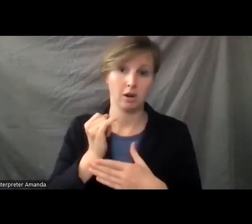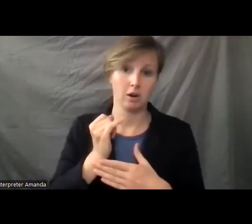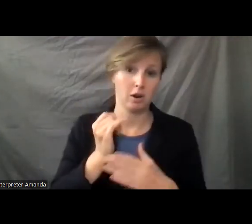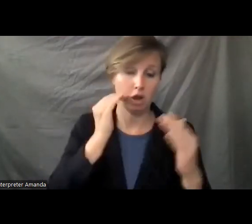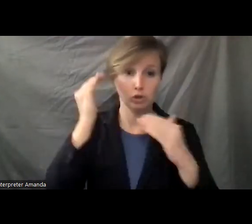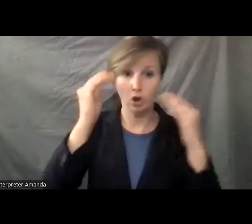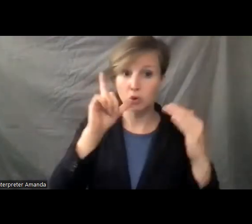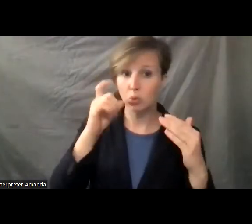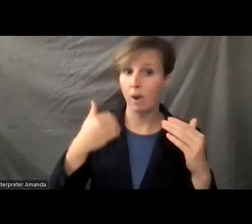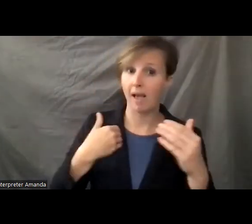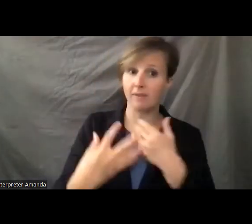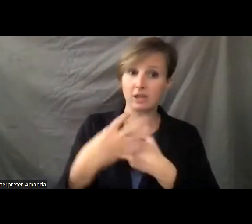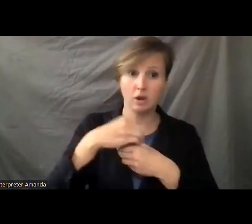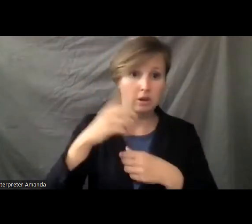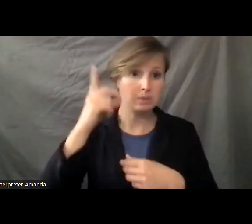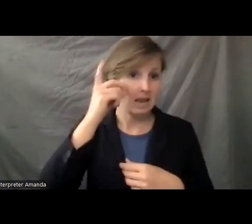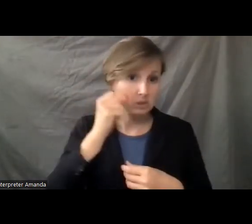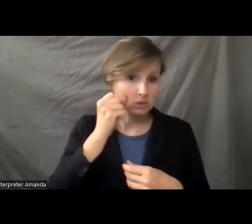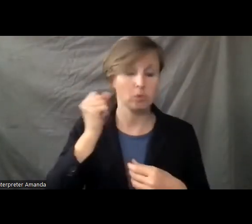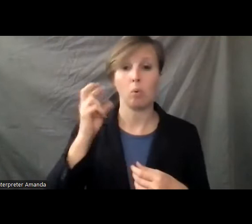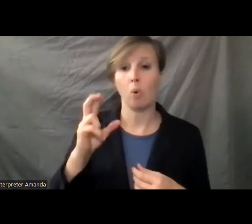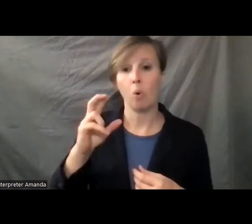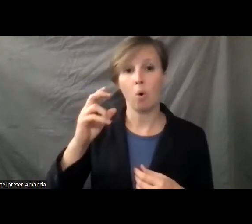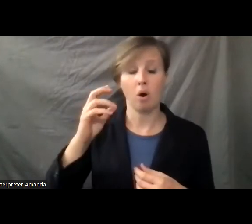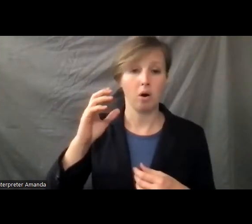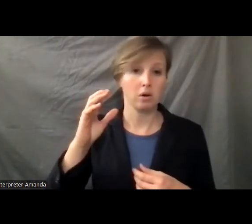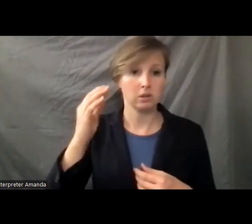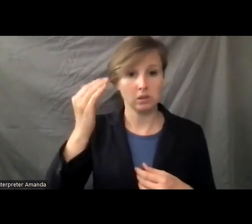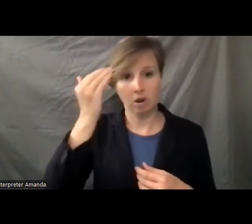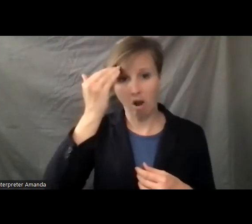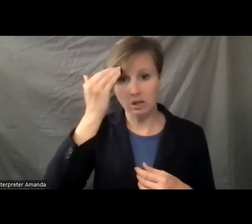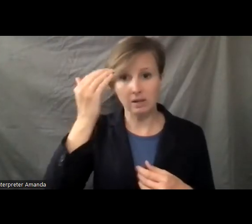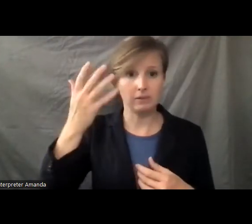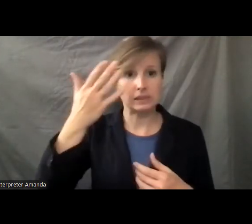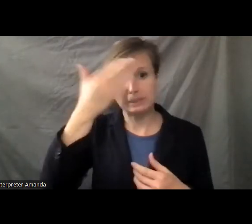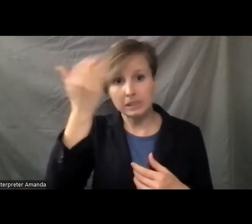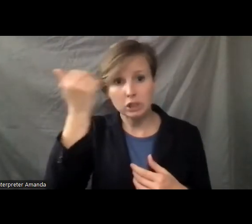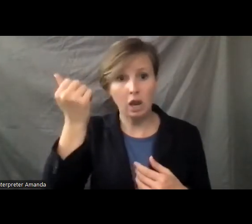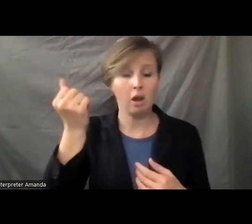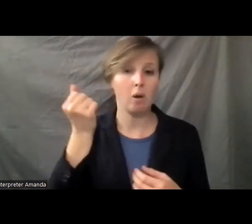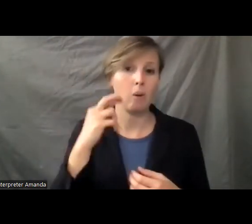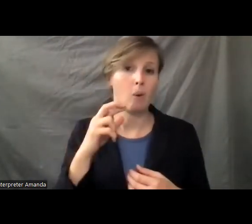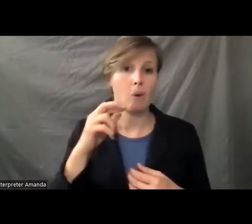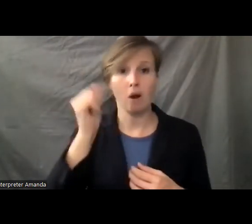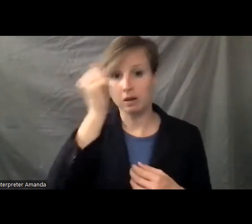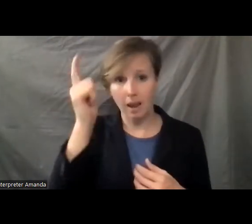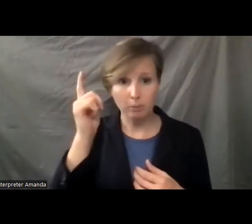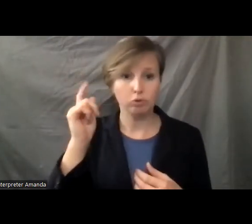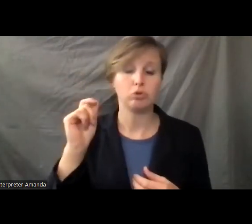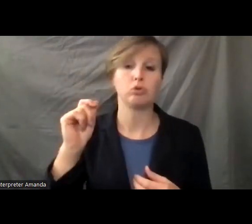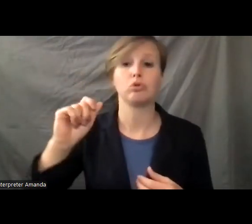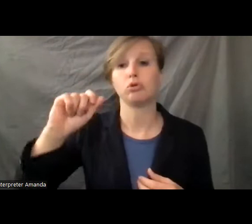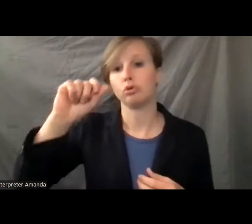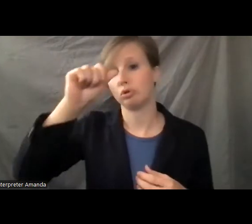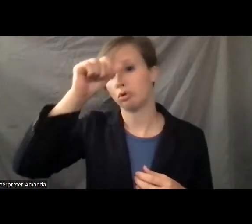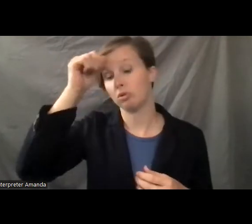adults who have autism, down syndrome, or cognitive impairment, such as dementia or, uh, Alzheimer's. And